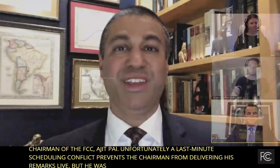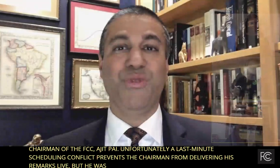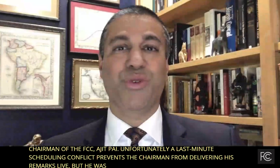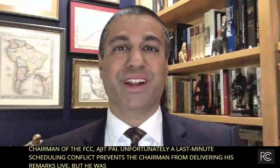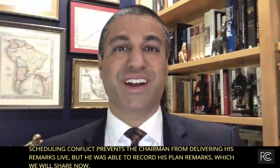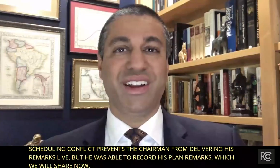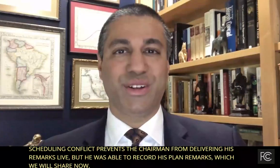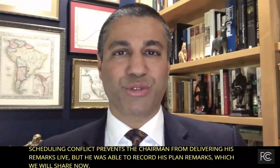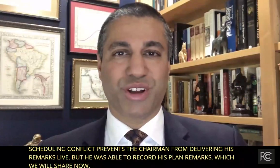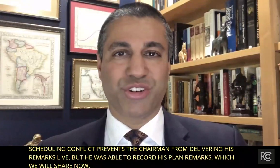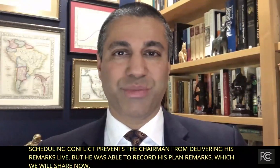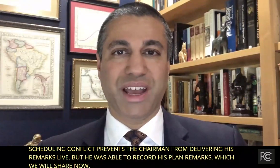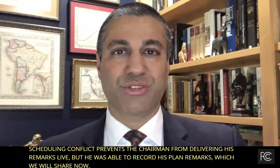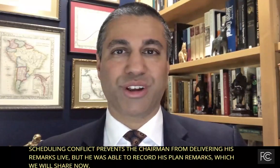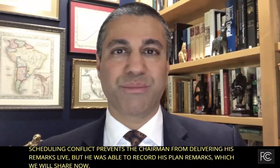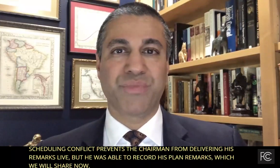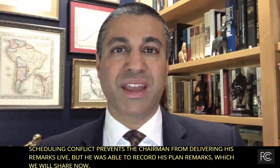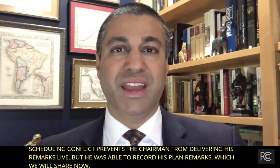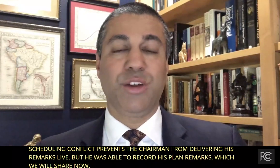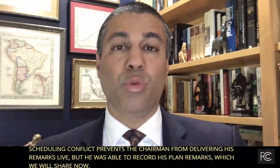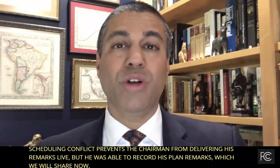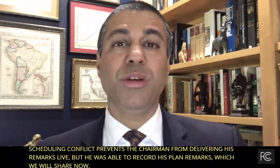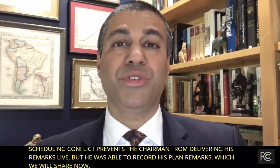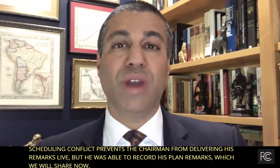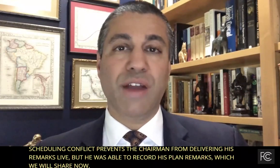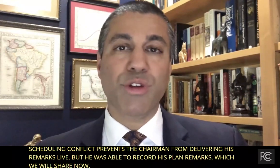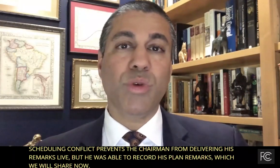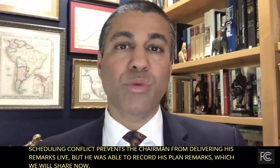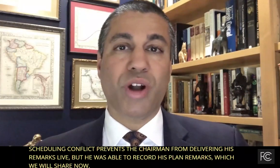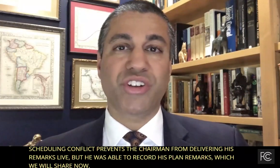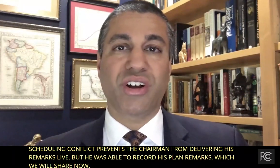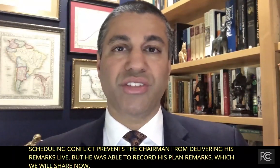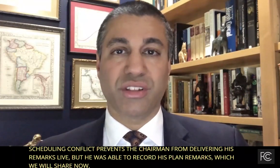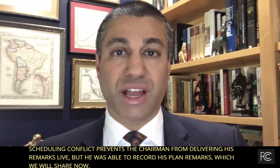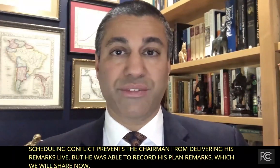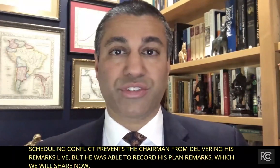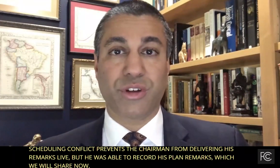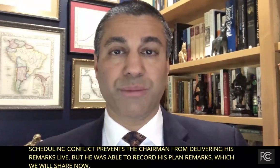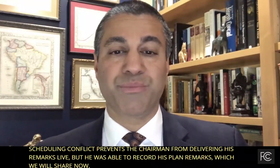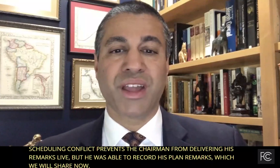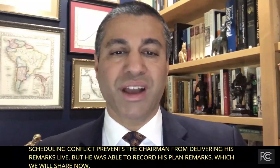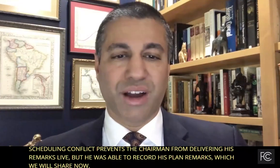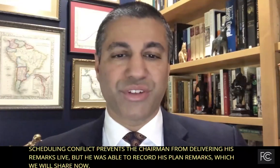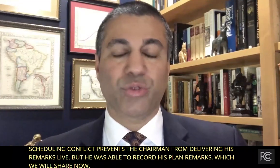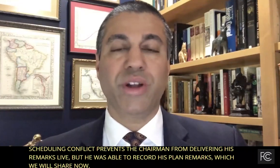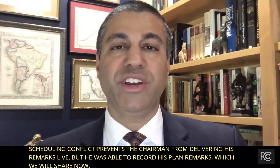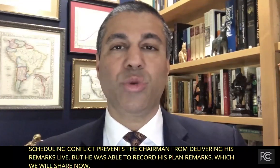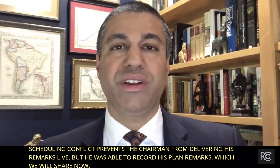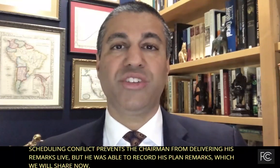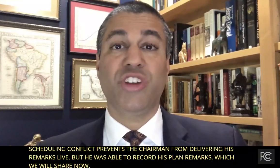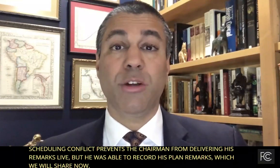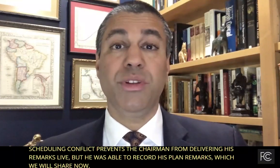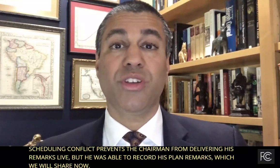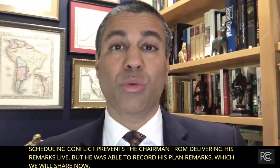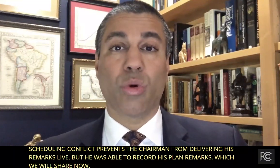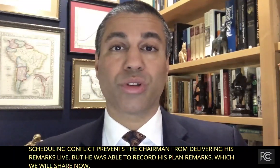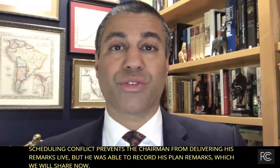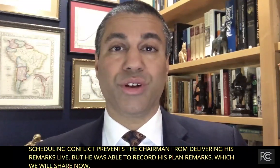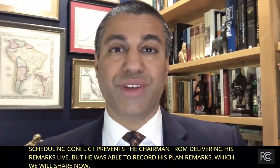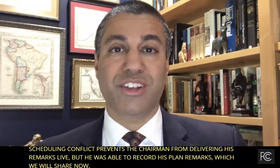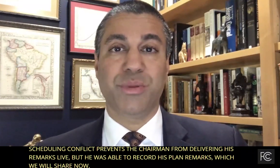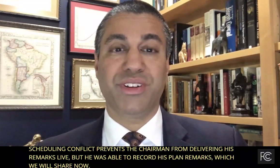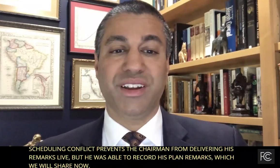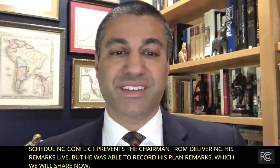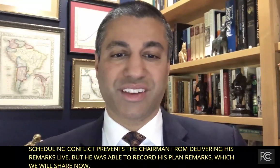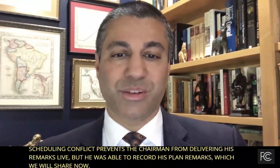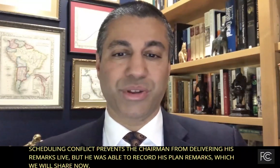Thank you for that kind introduction, Patrick, and welcome to everyone watching on the live stream of the 2020 Chairman's Awards